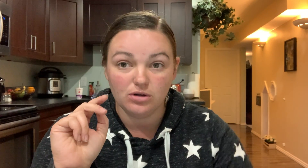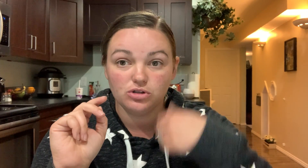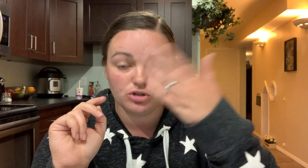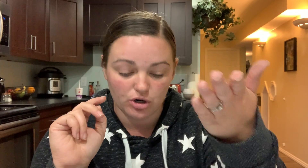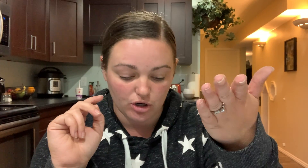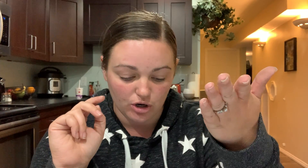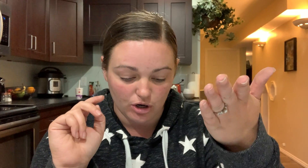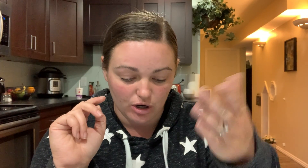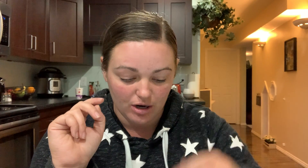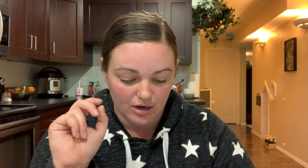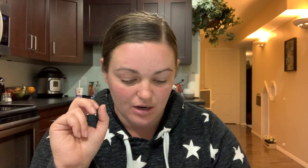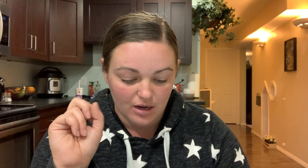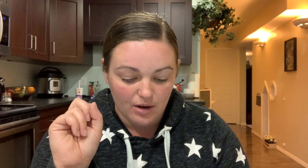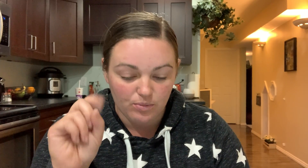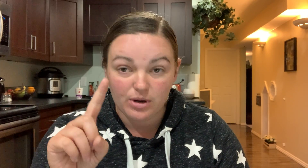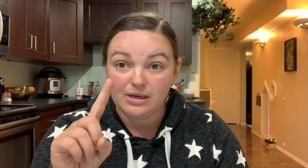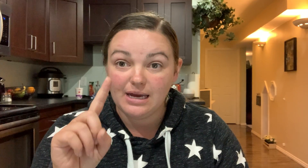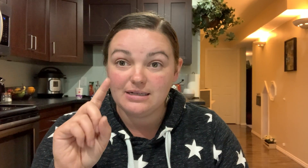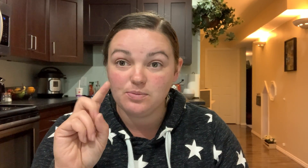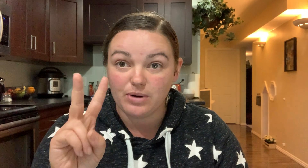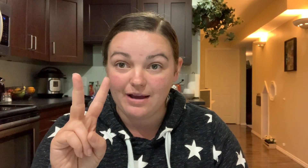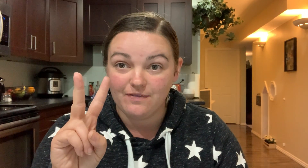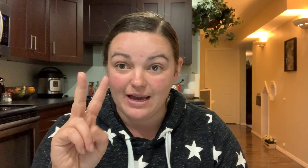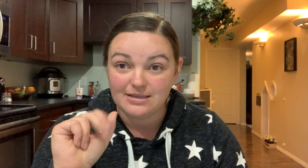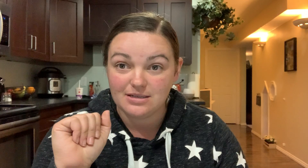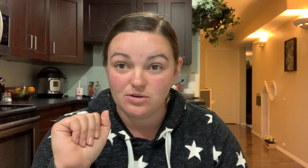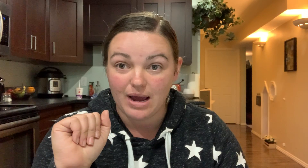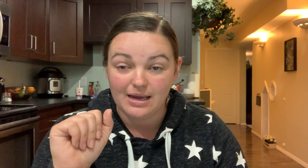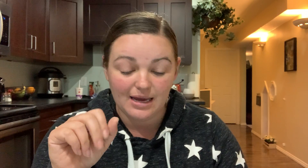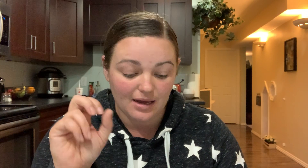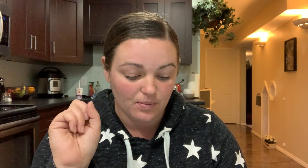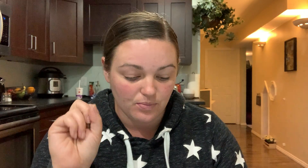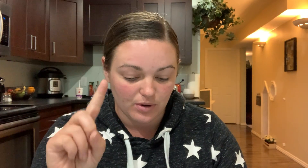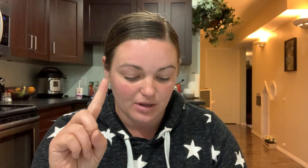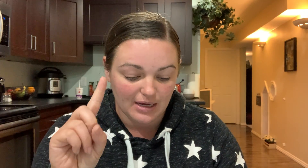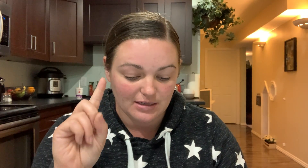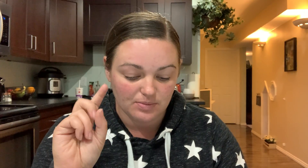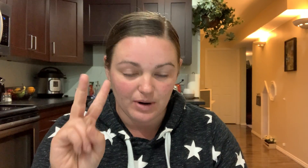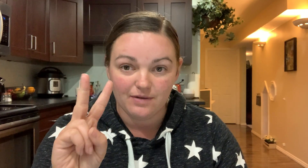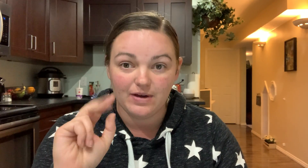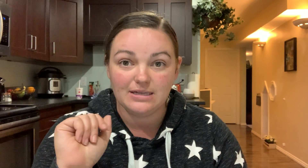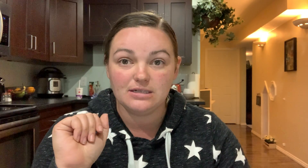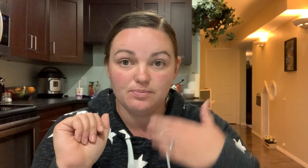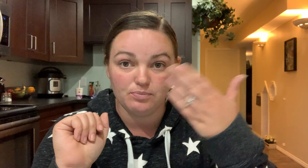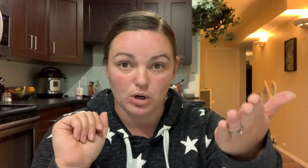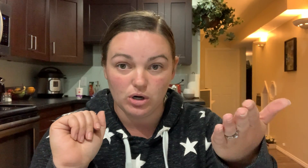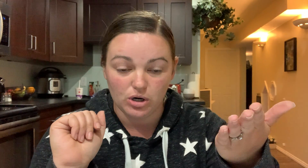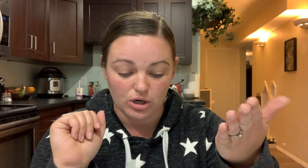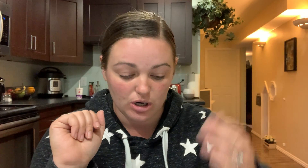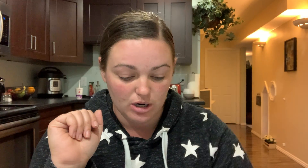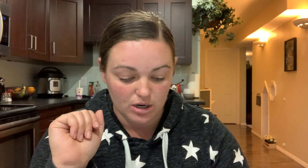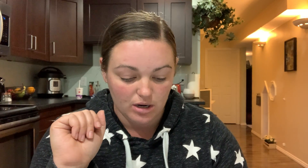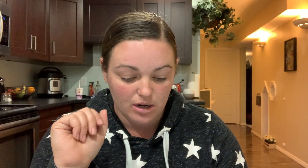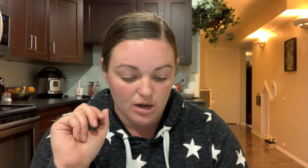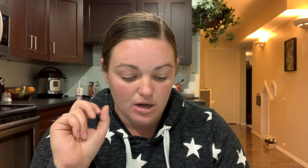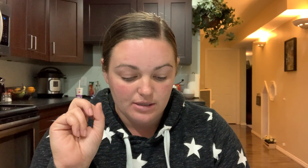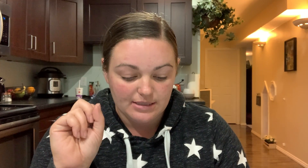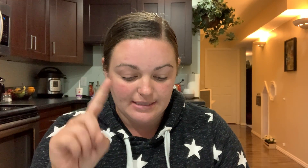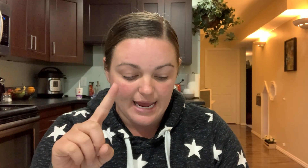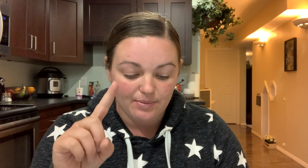tur brilliant breakfast ready brilliant breakfast burr stable